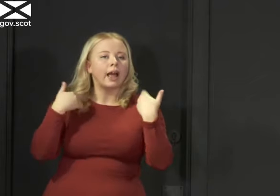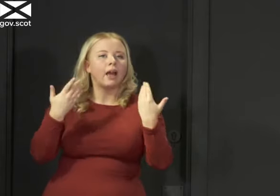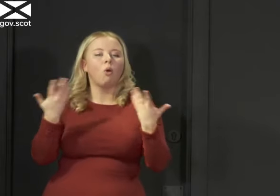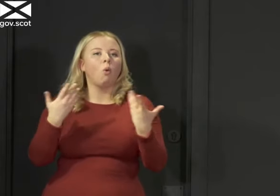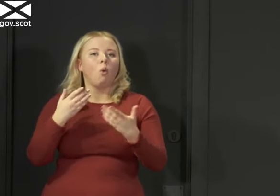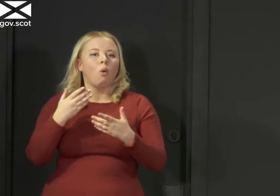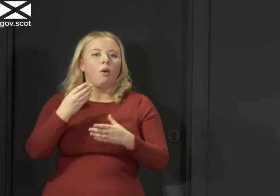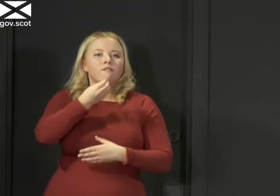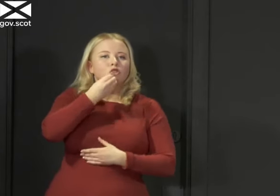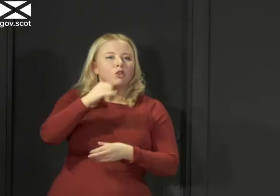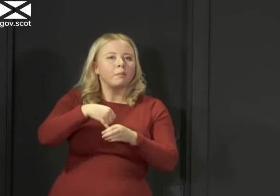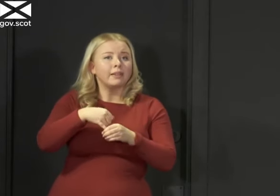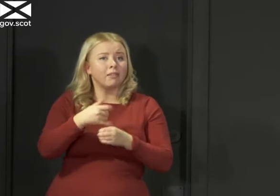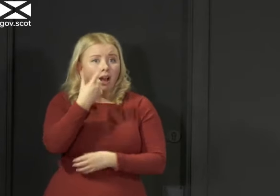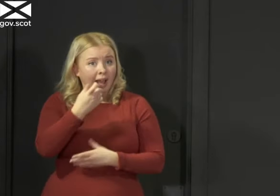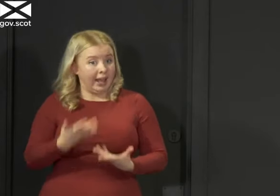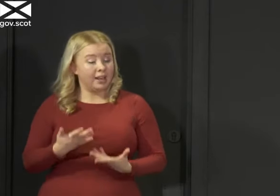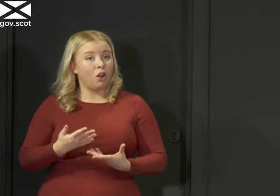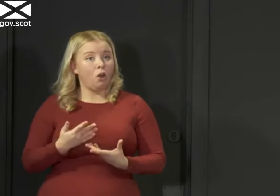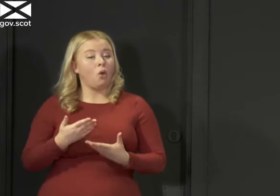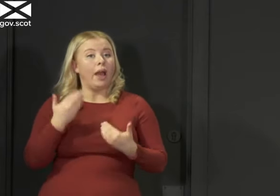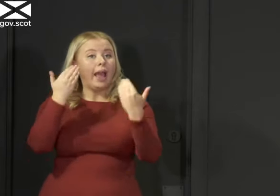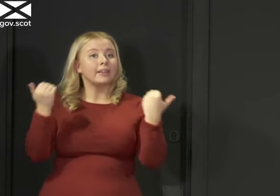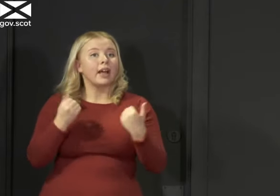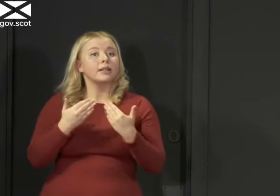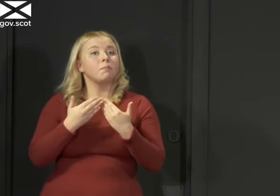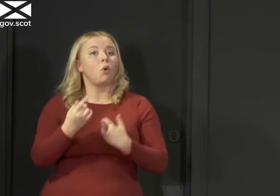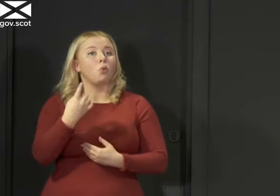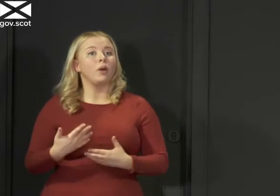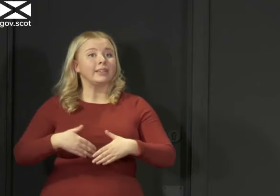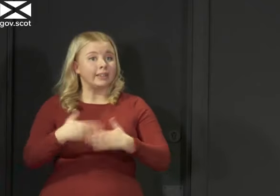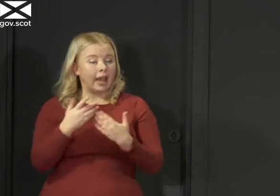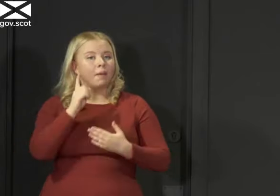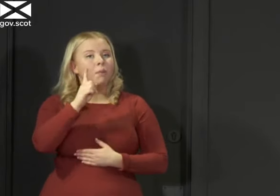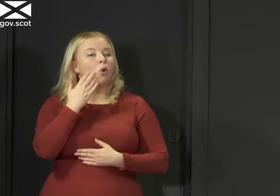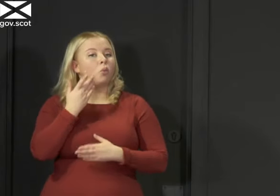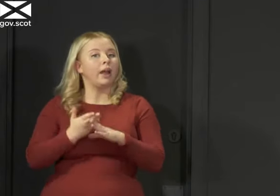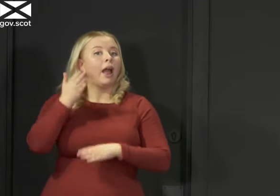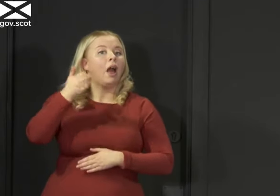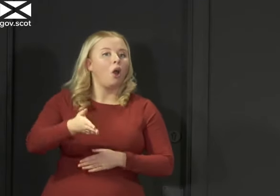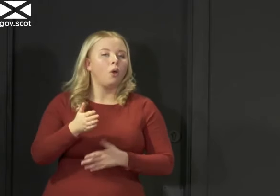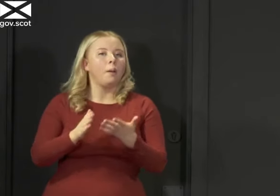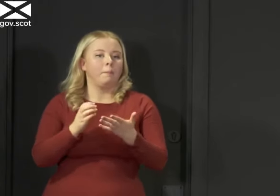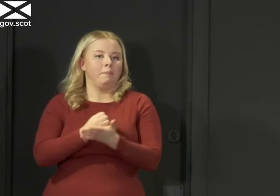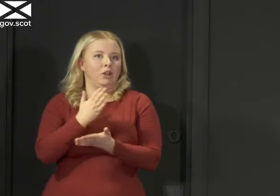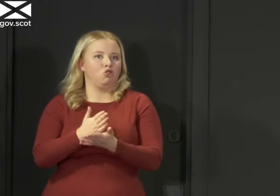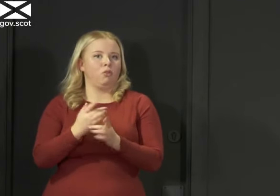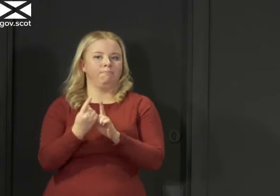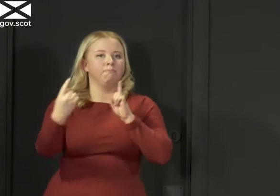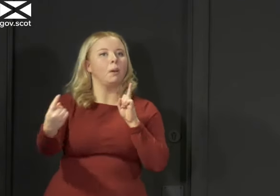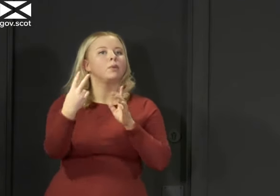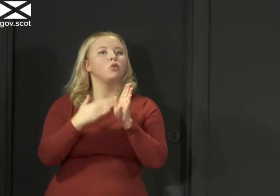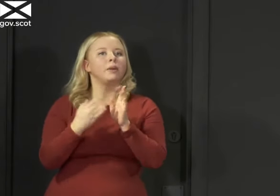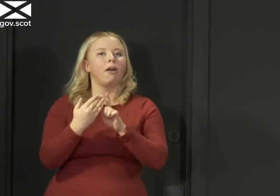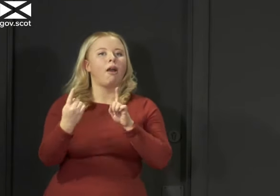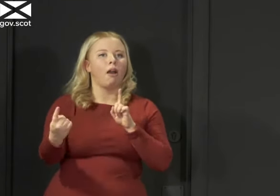and medicine. You can, of course, now exercise more than once a day, but when you do leave the house, stay more than two metres away from other people